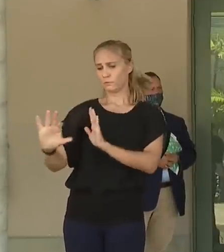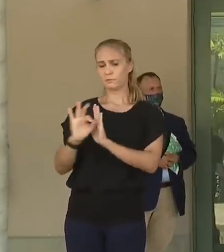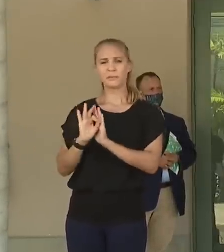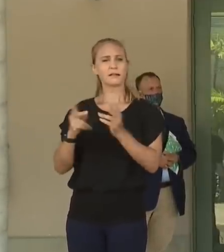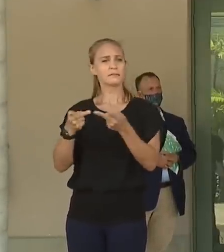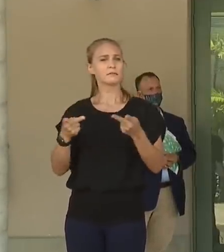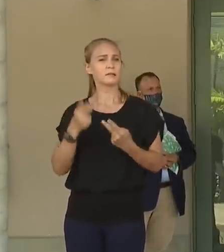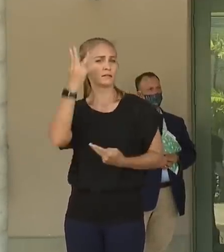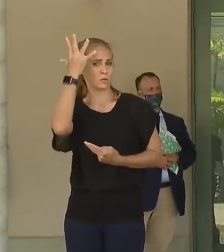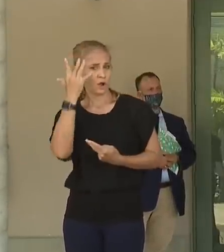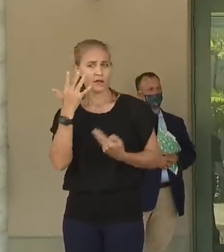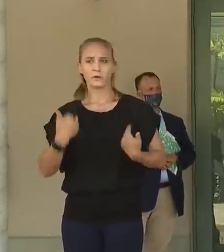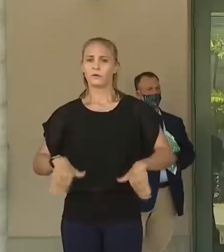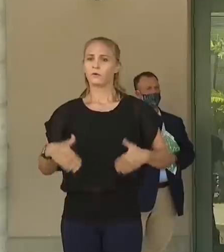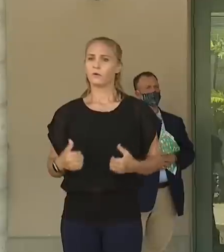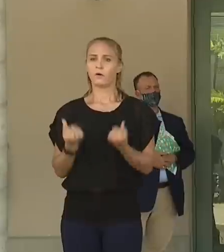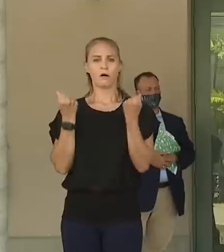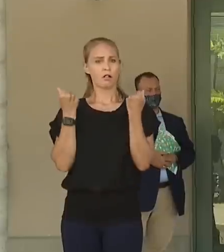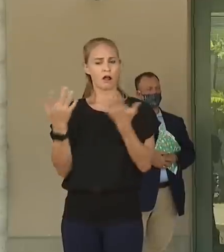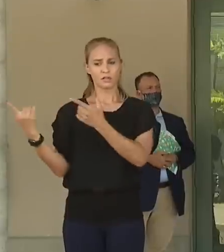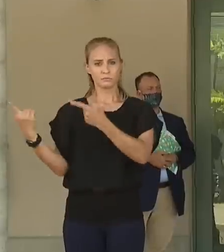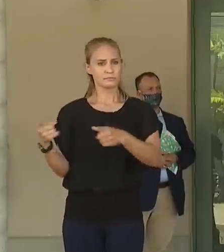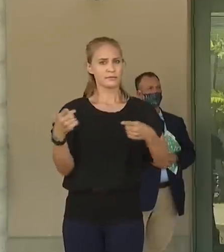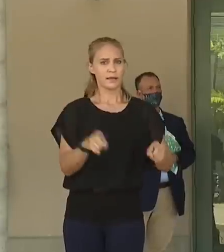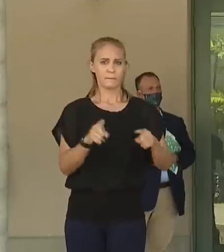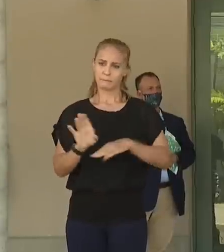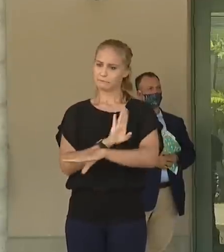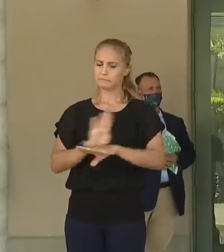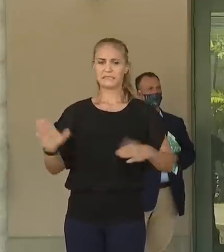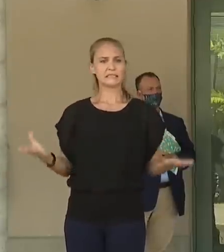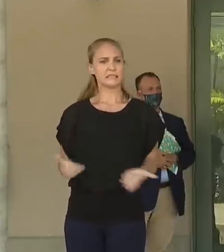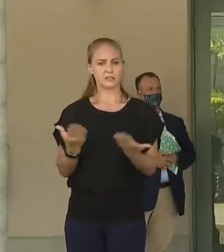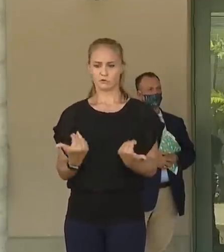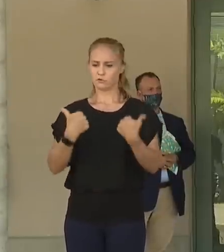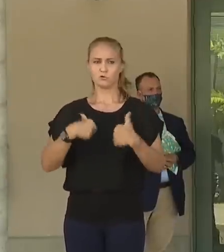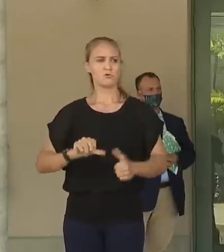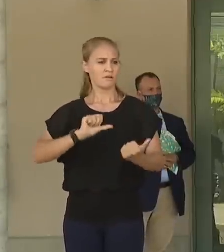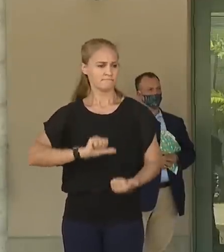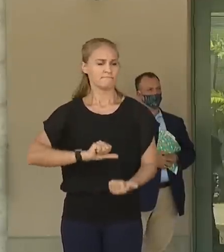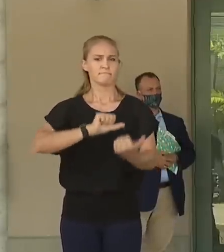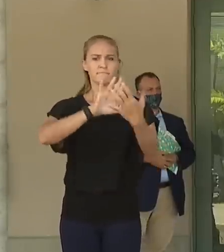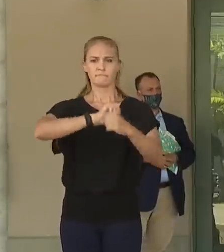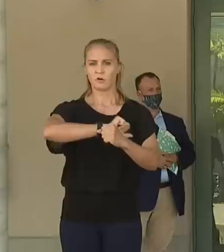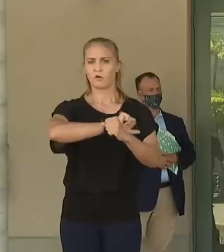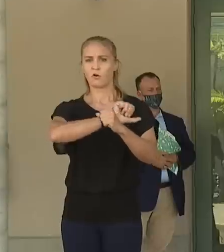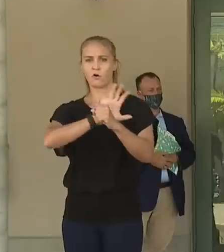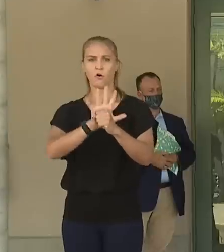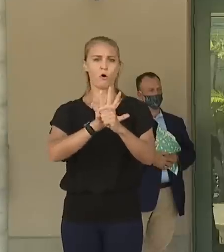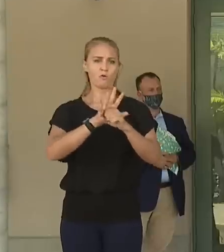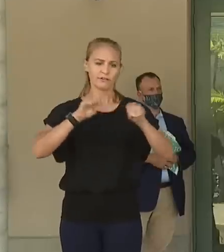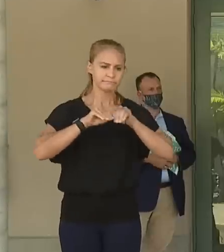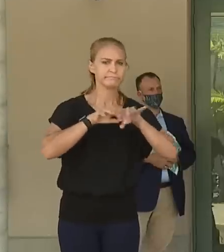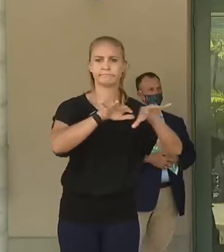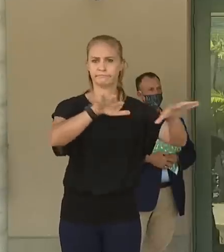because this is where a lot of things are going be happening in the coming days to attack the COVID-19 virus.